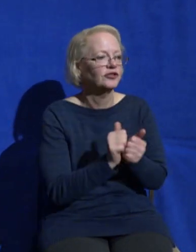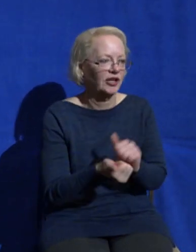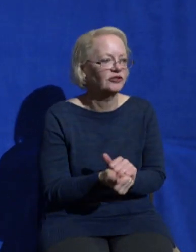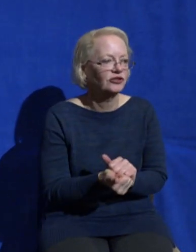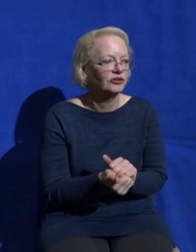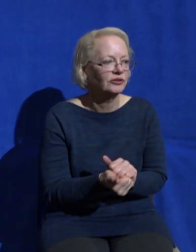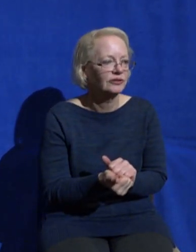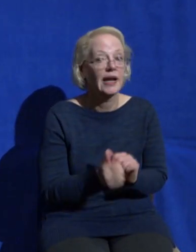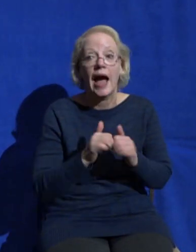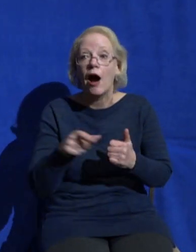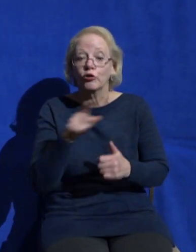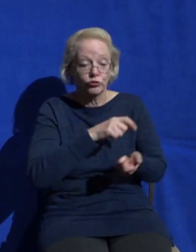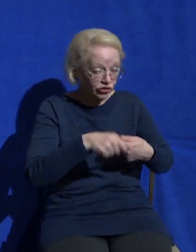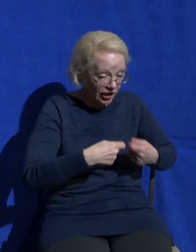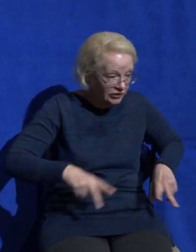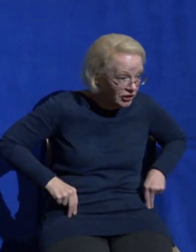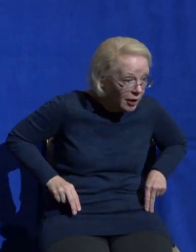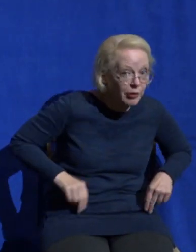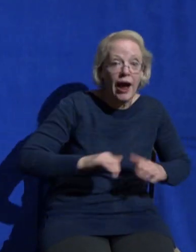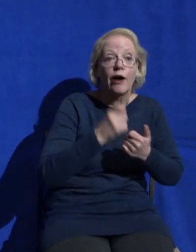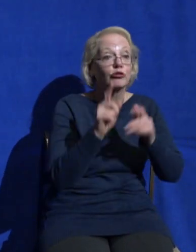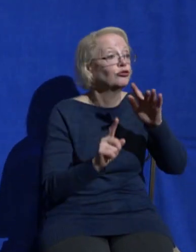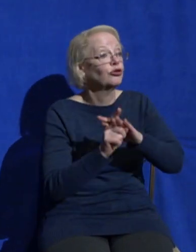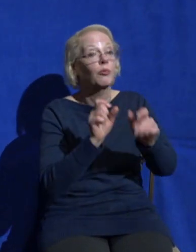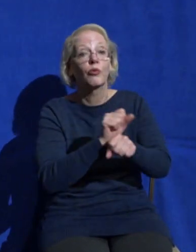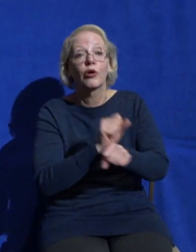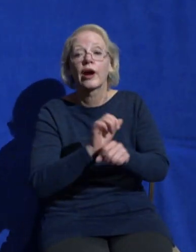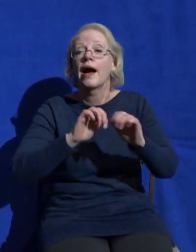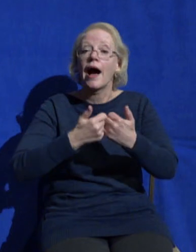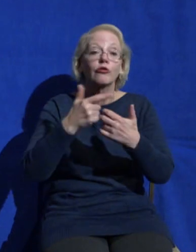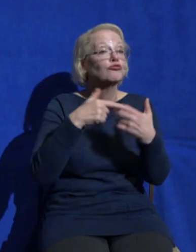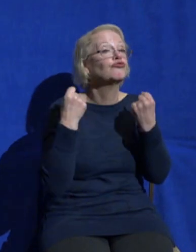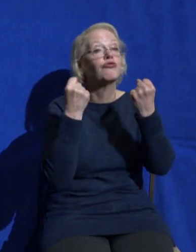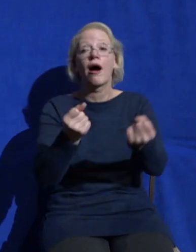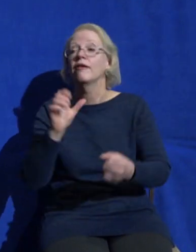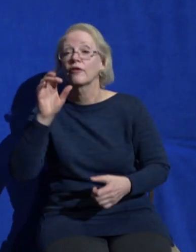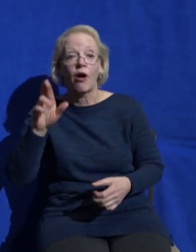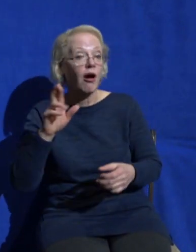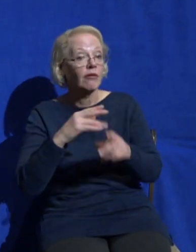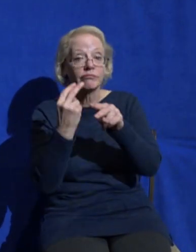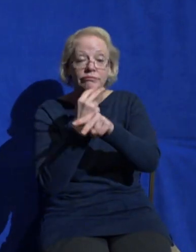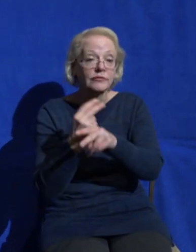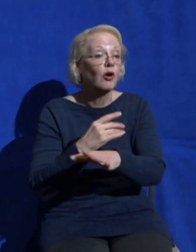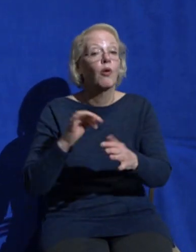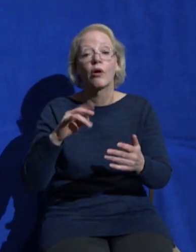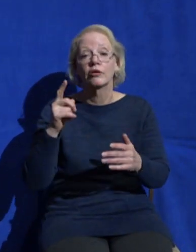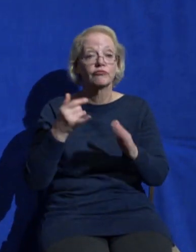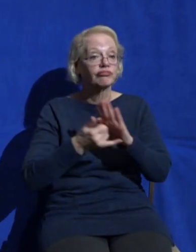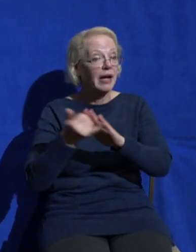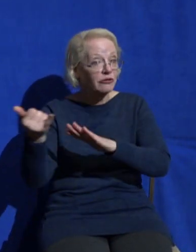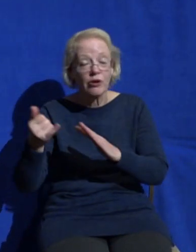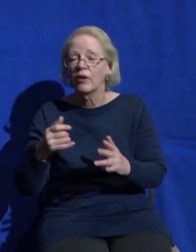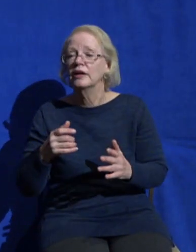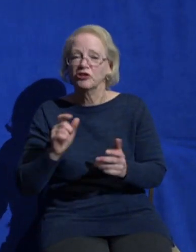I have a social media rhythm where I'm off social media one day a week one week a month one month a year and